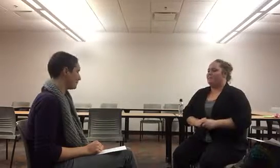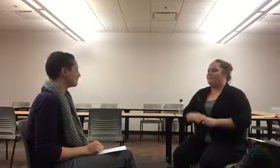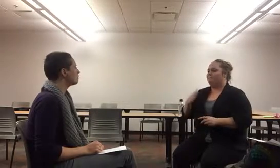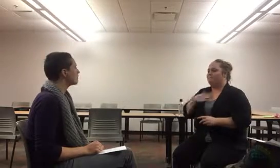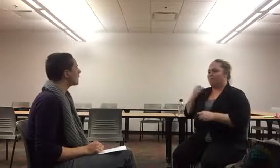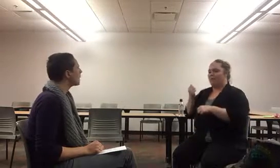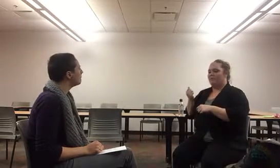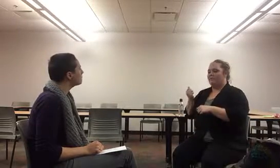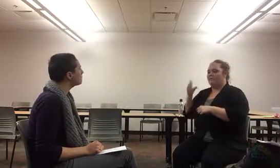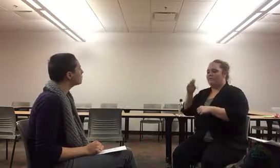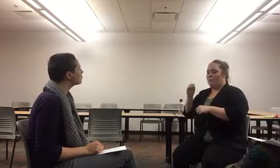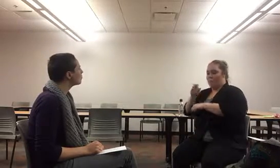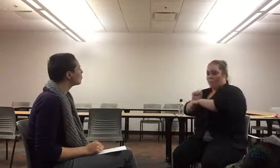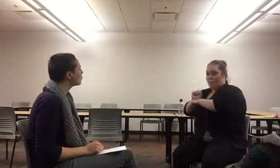community to interview, your name came up.